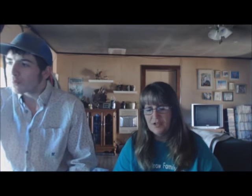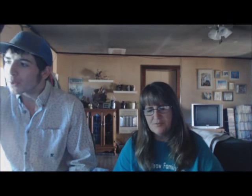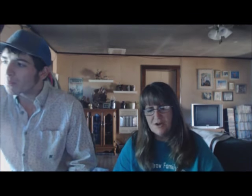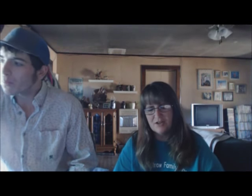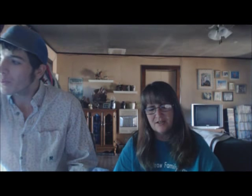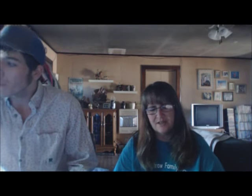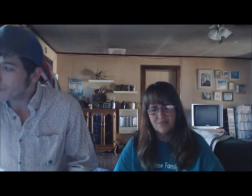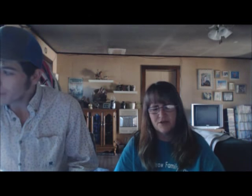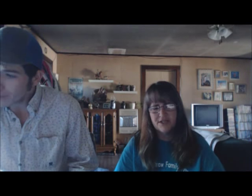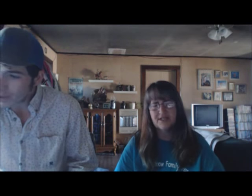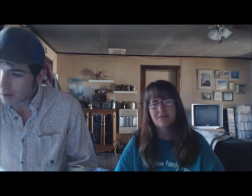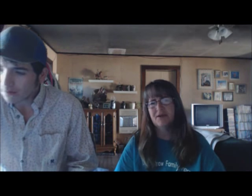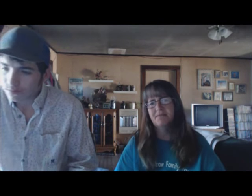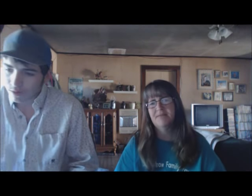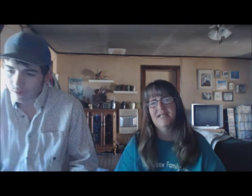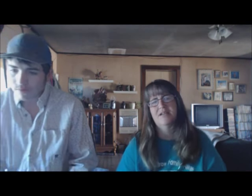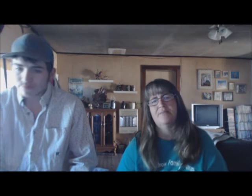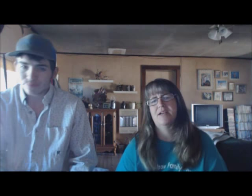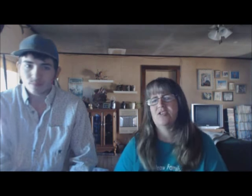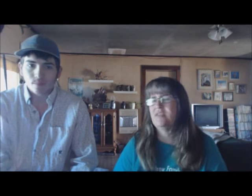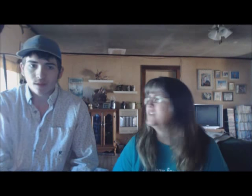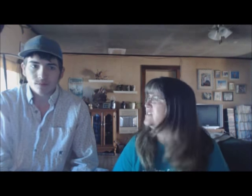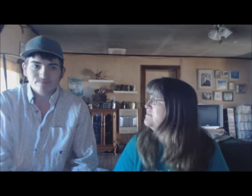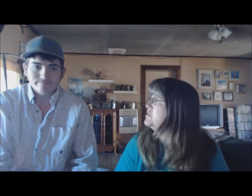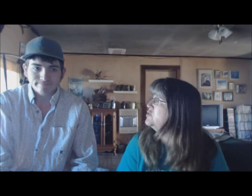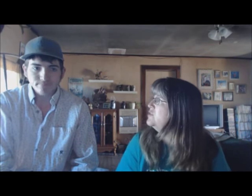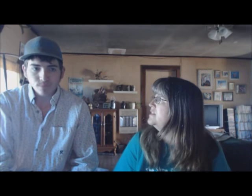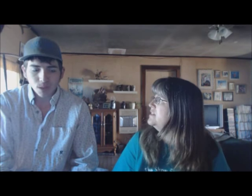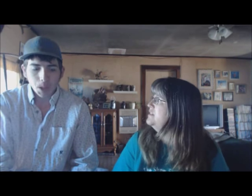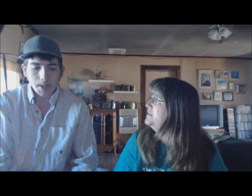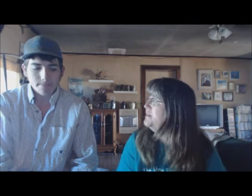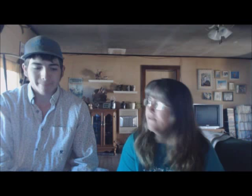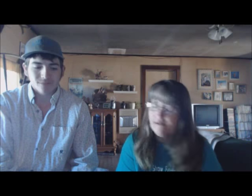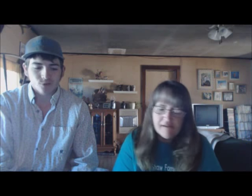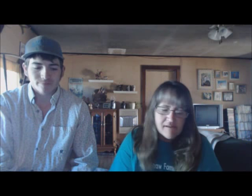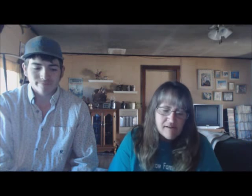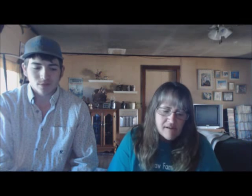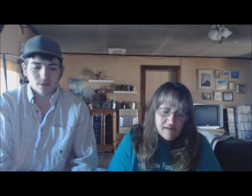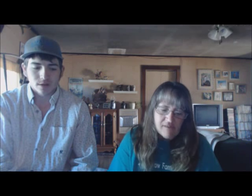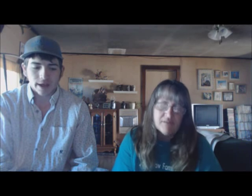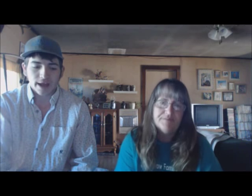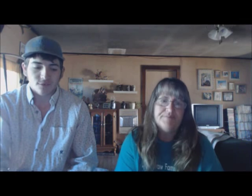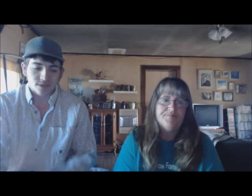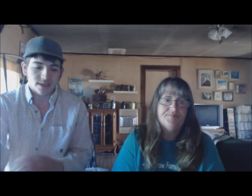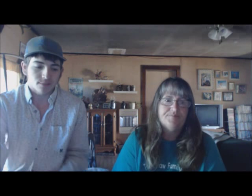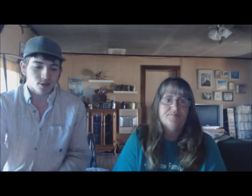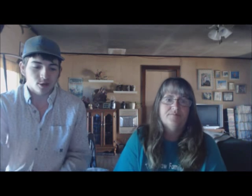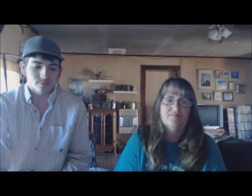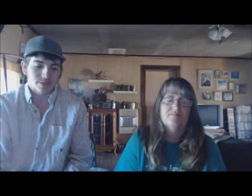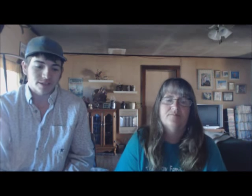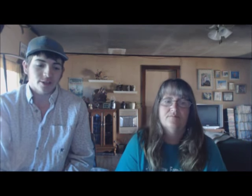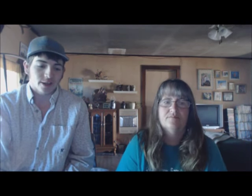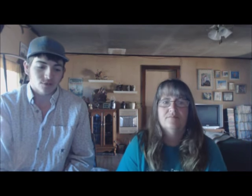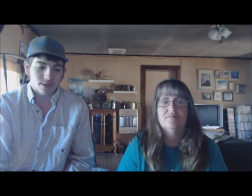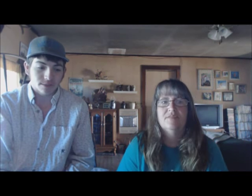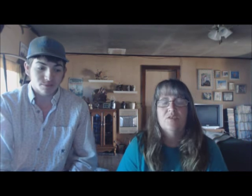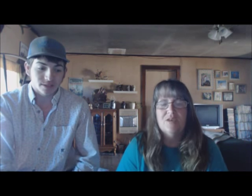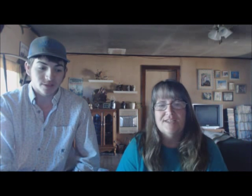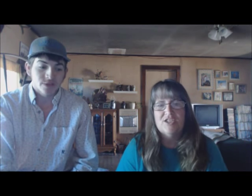They're smart, and they get bored easily. But, being out of the pasture, they just seem to enjoy it, huh? For half the time they're hurt. And then, the other half the time they spend. Once